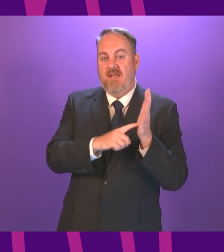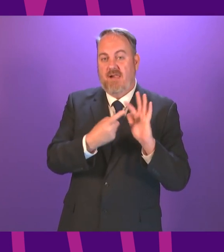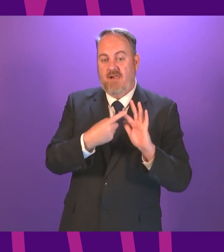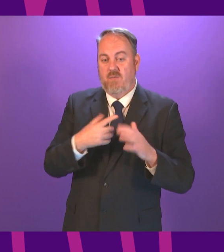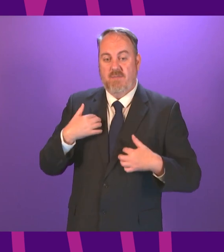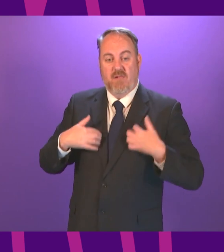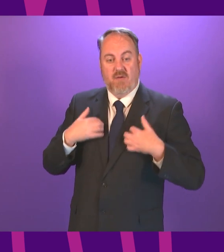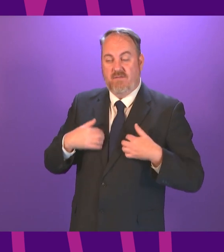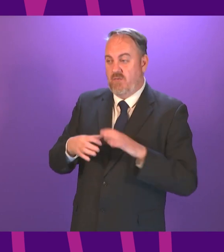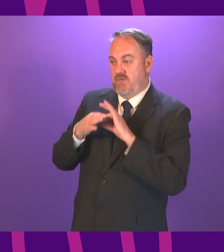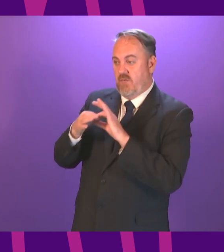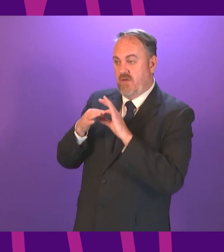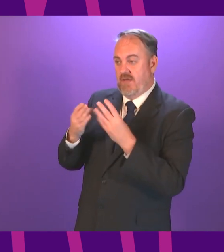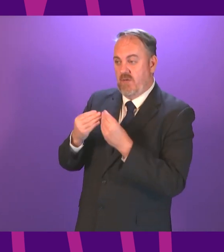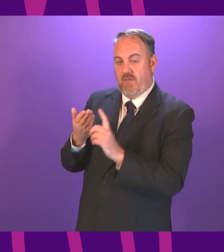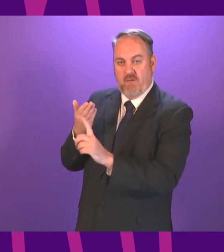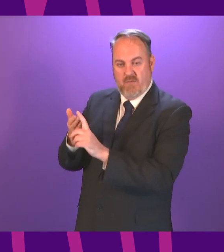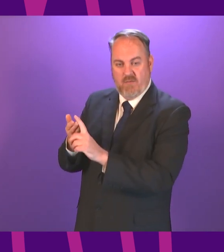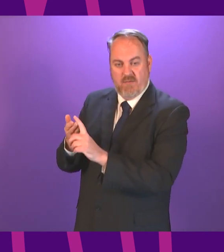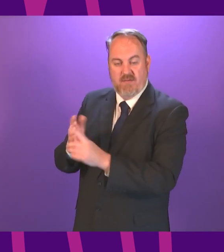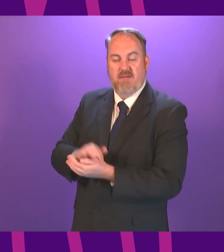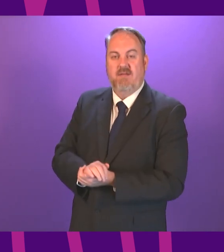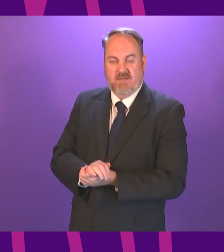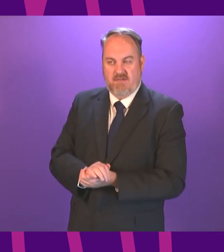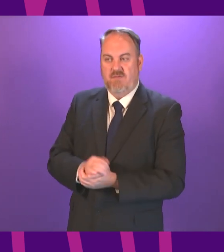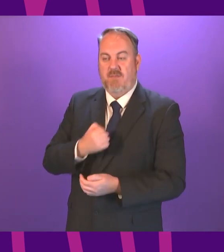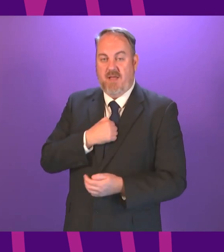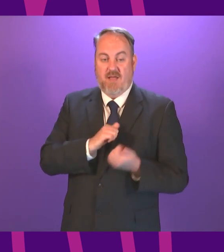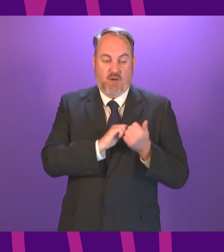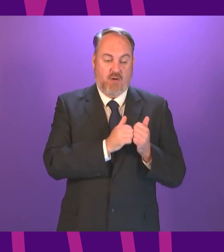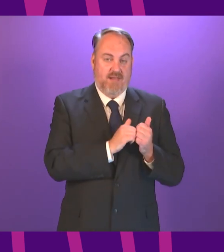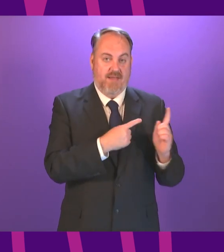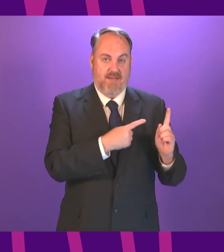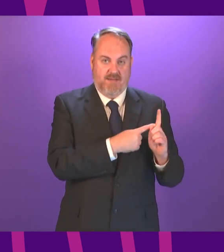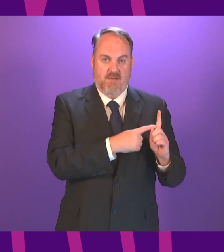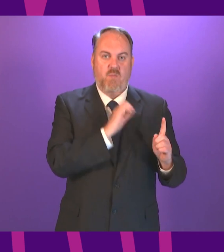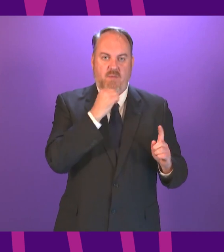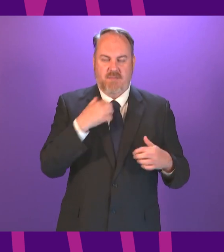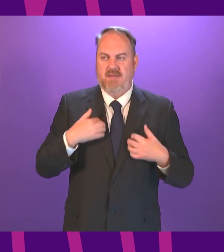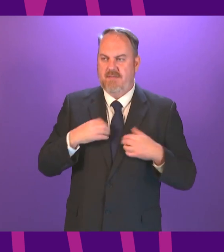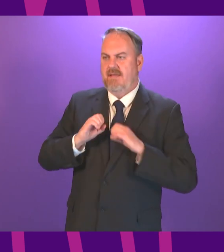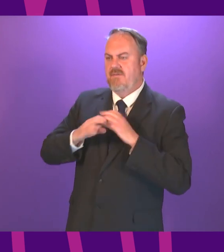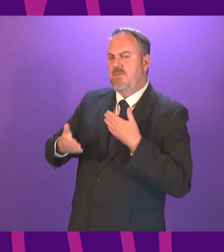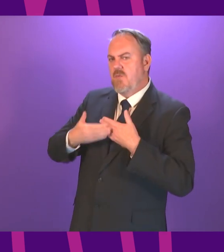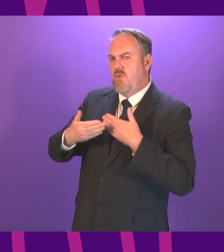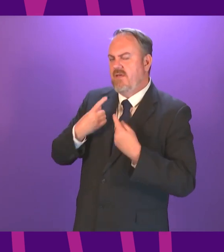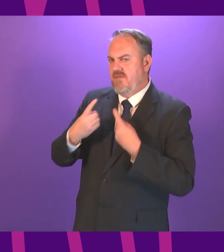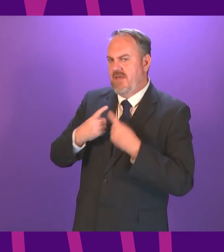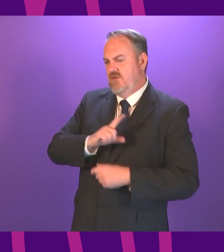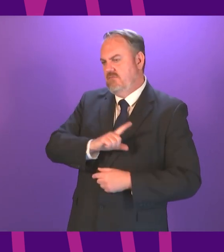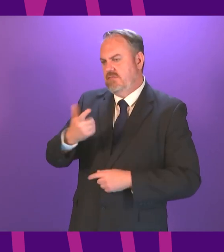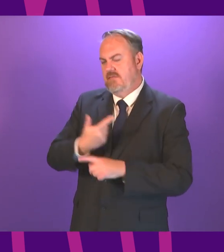education recovery plan again my colleague Miss Somerville will of course give more detail of that in the debate